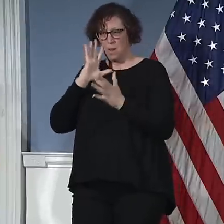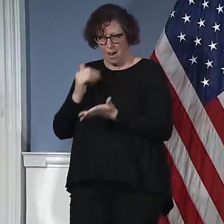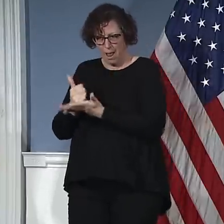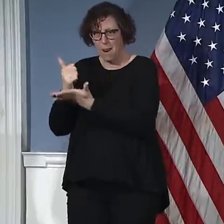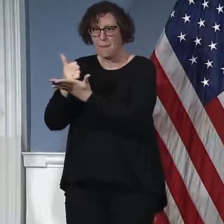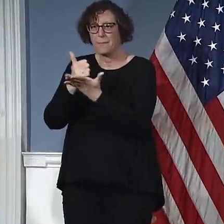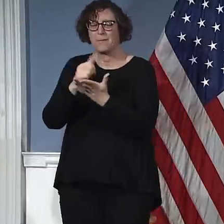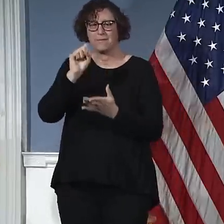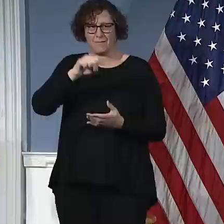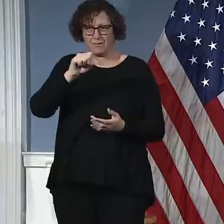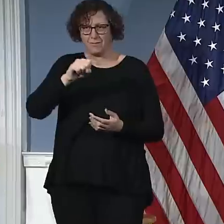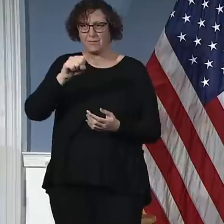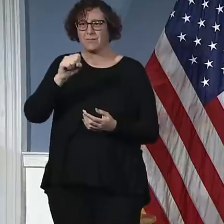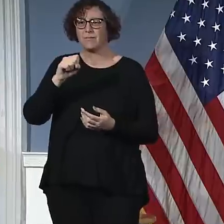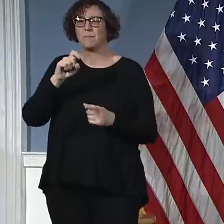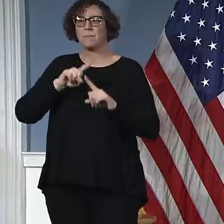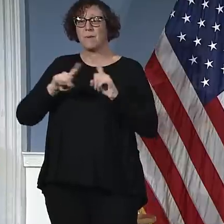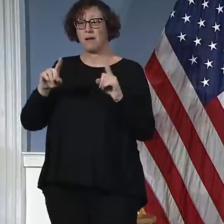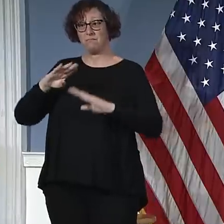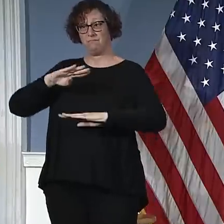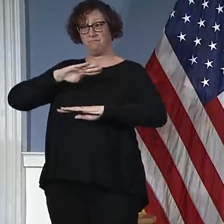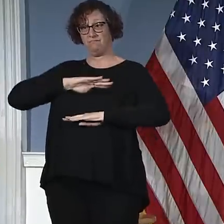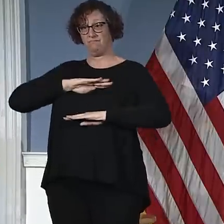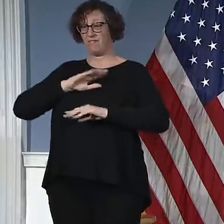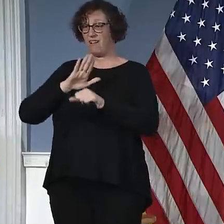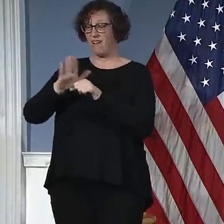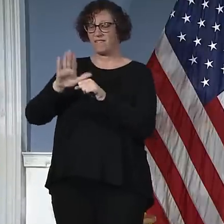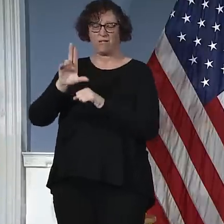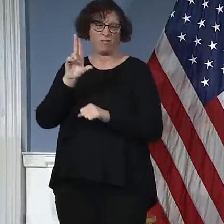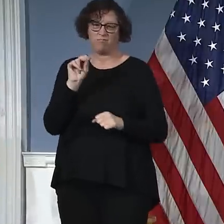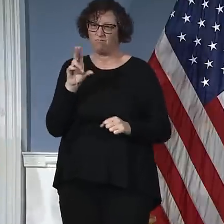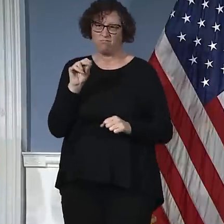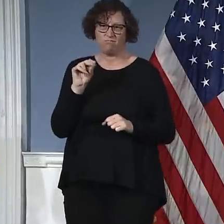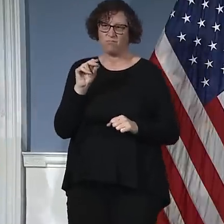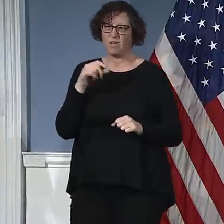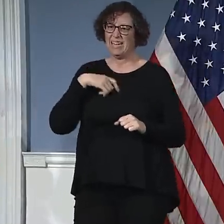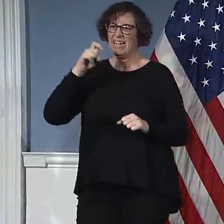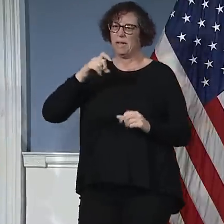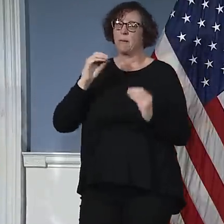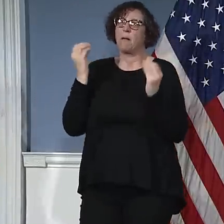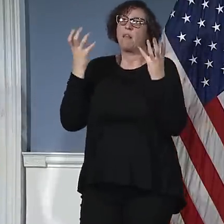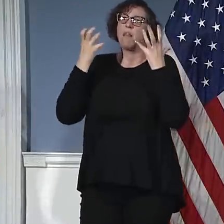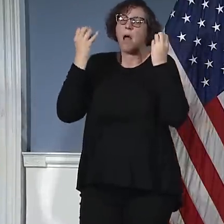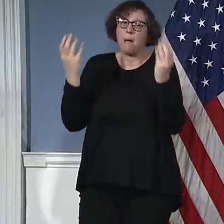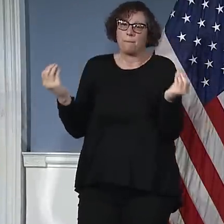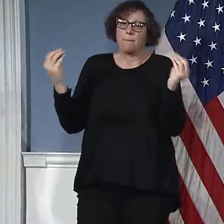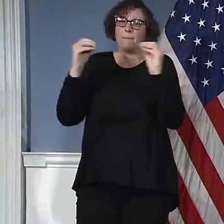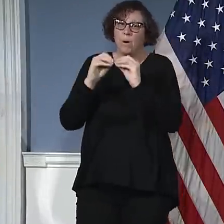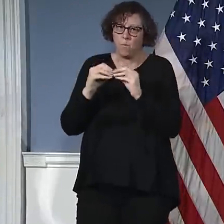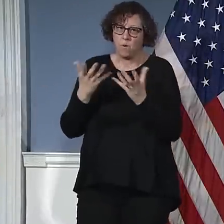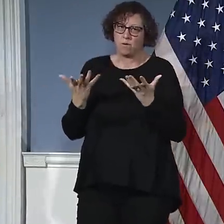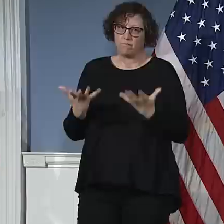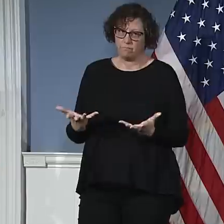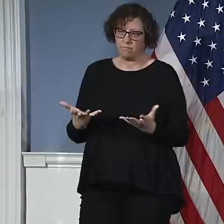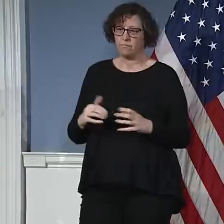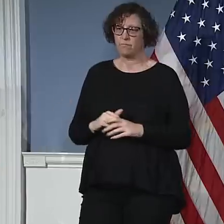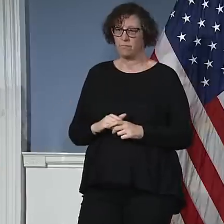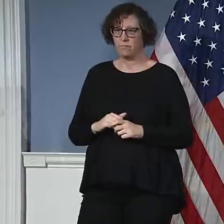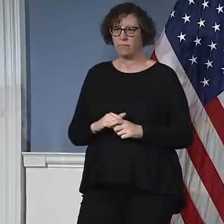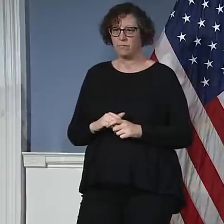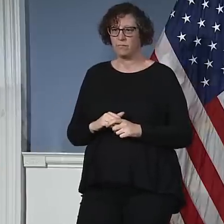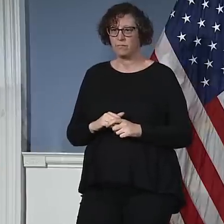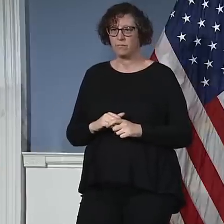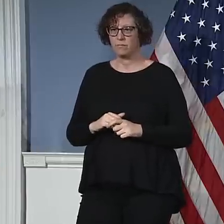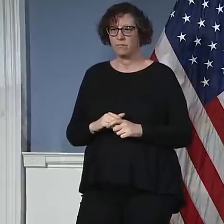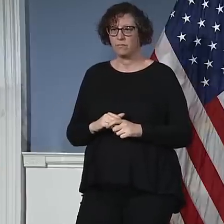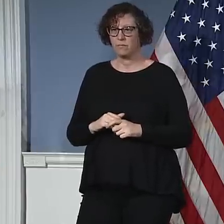all I can guarantee you right now. So we're going to need a huge amount more. Deanne, are you able again from memory, or maybe you have the letter in front